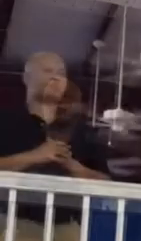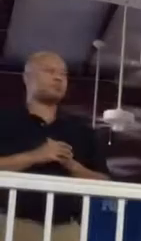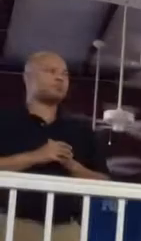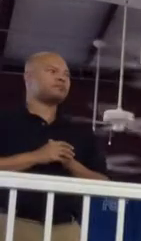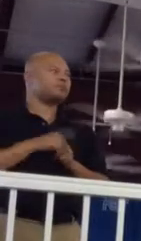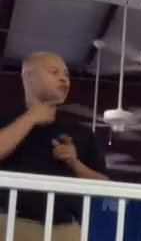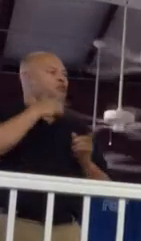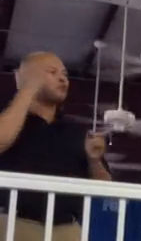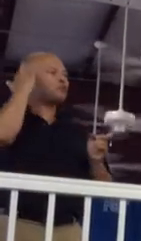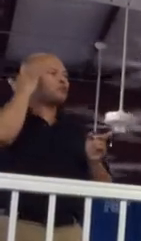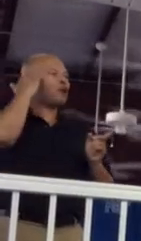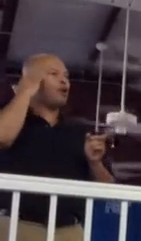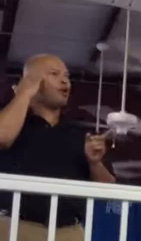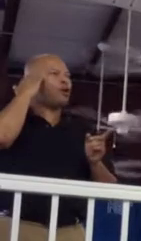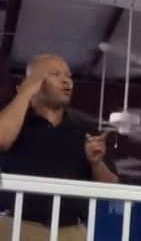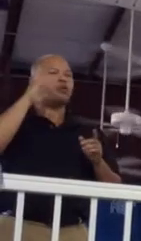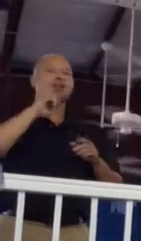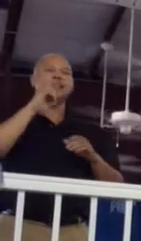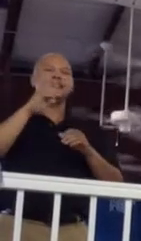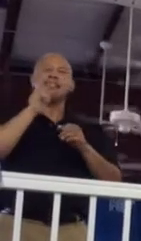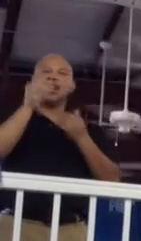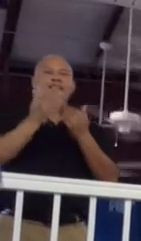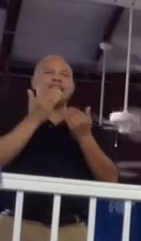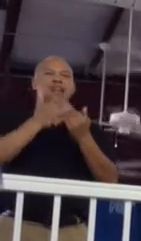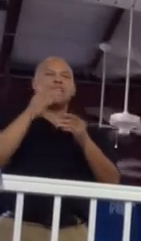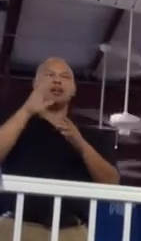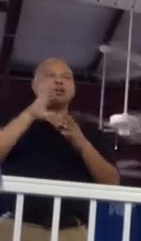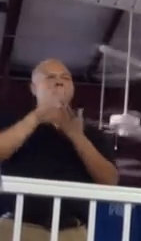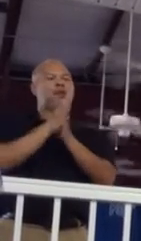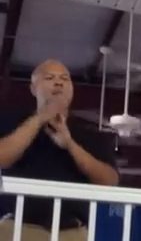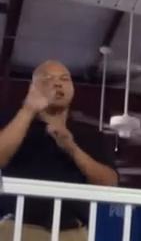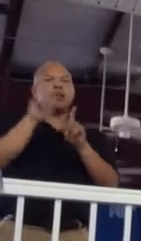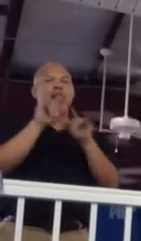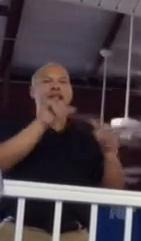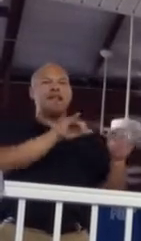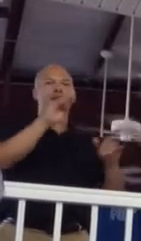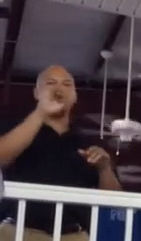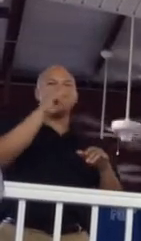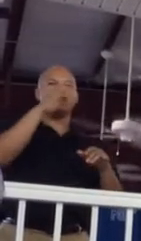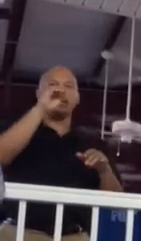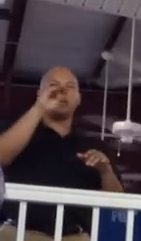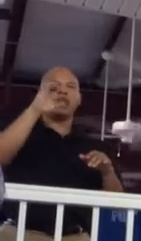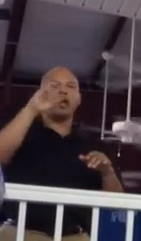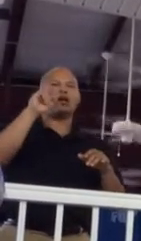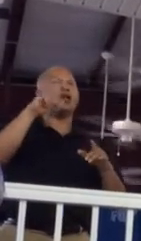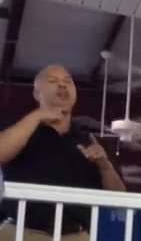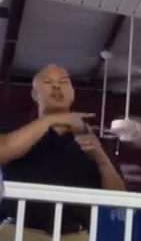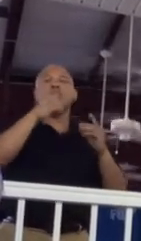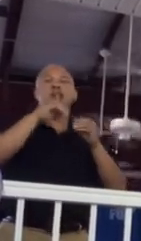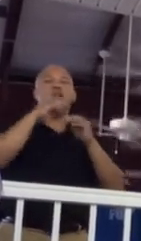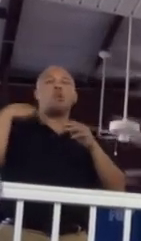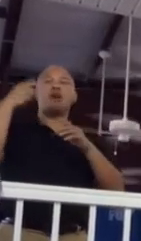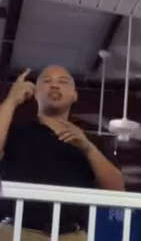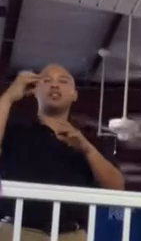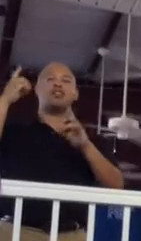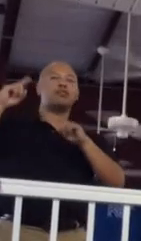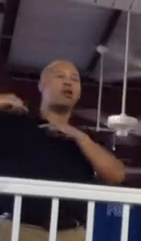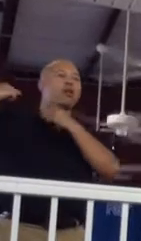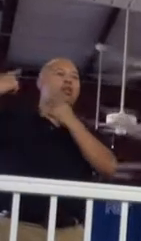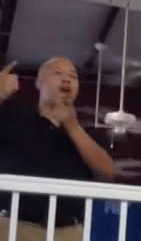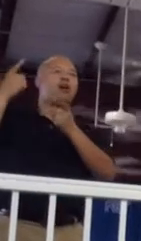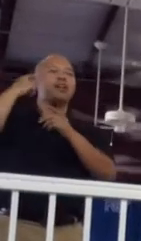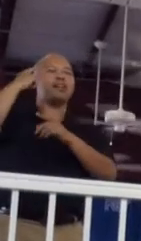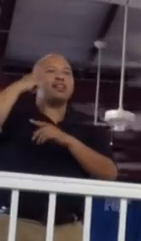You know, it's not easy being Mitch McConnell. He's been in Washington, D.C. so long, he thinks